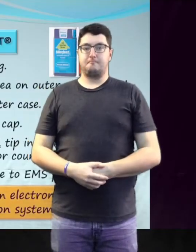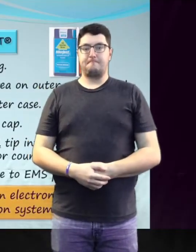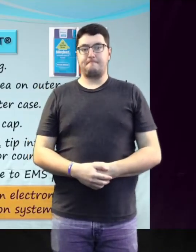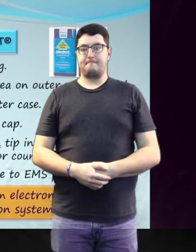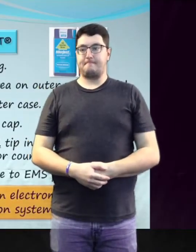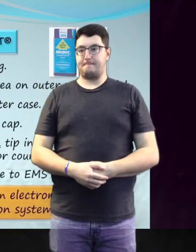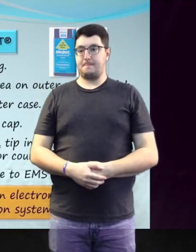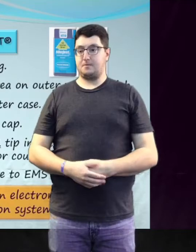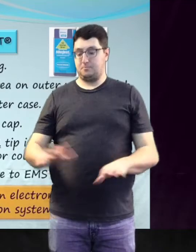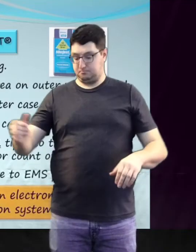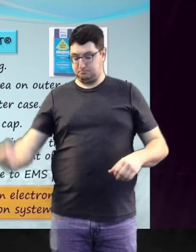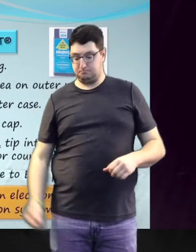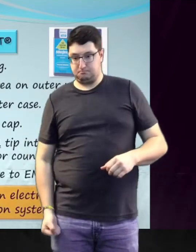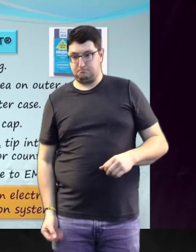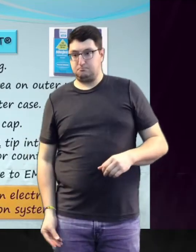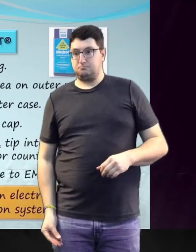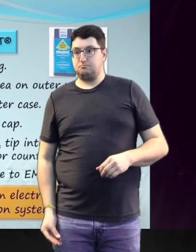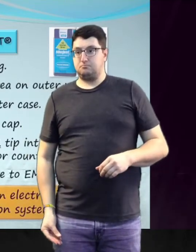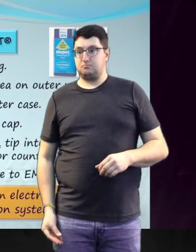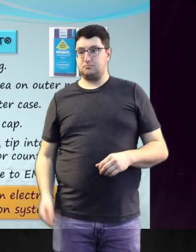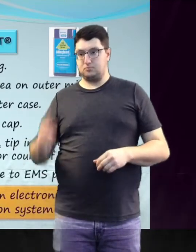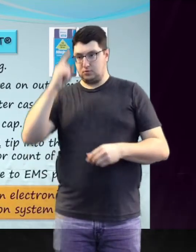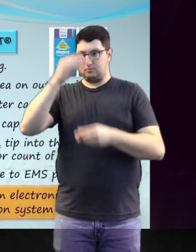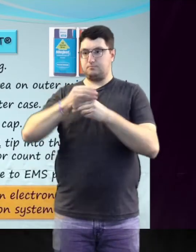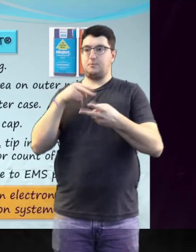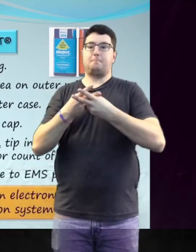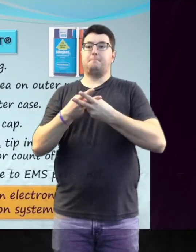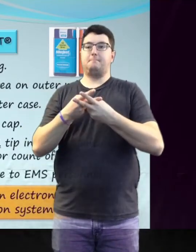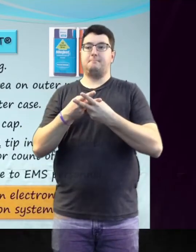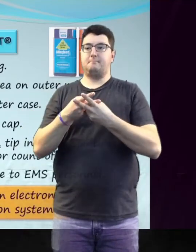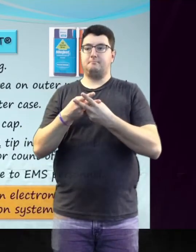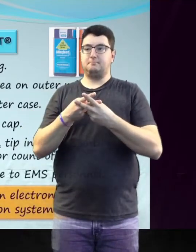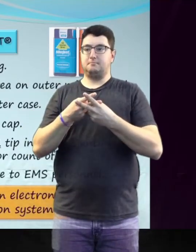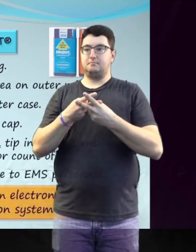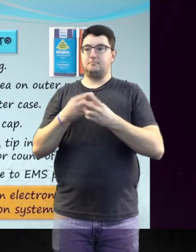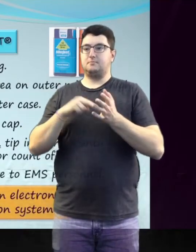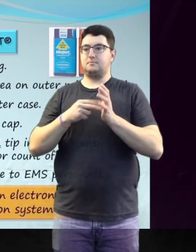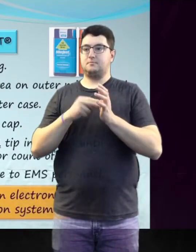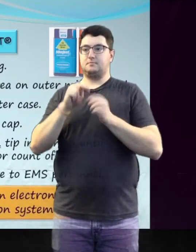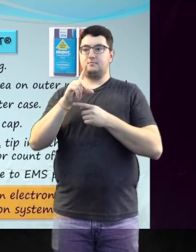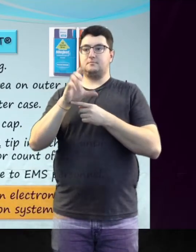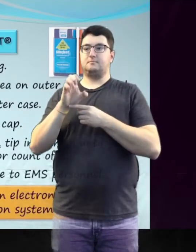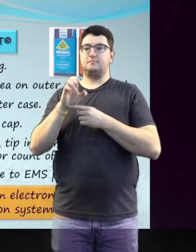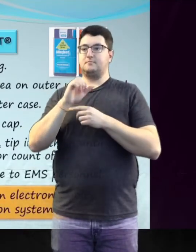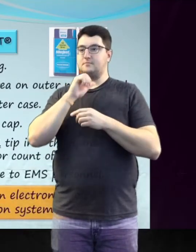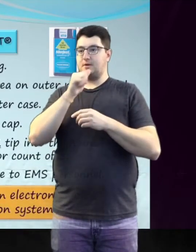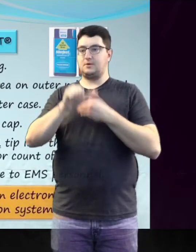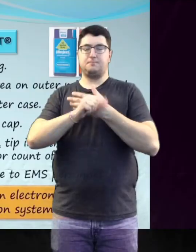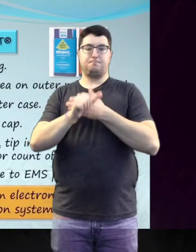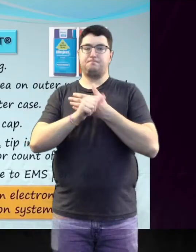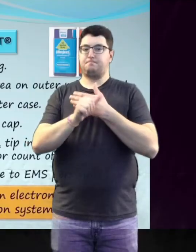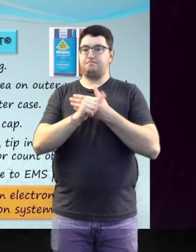After it has been administered, the black base locks into place to ensure the needle is not exposed.